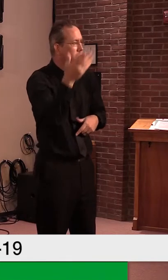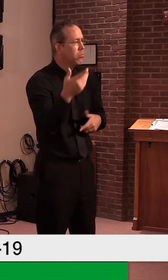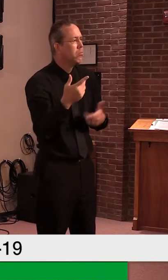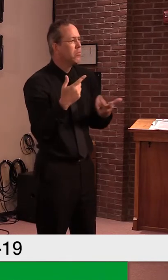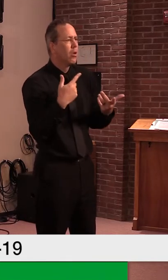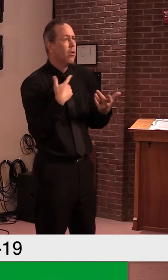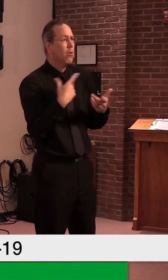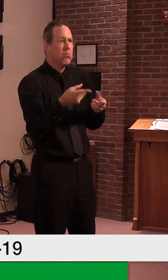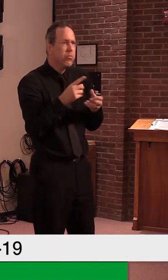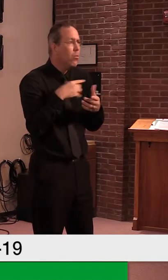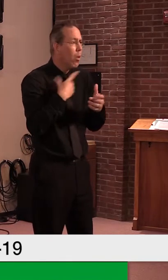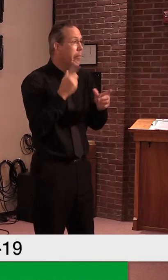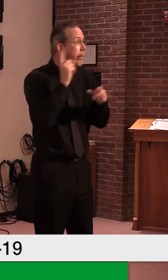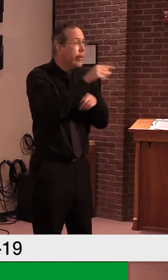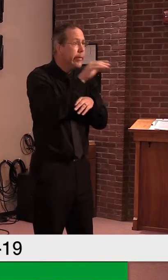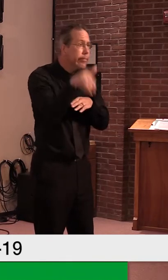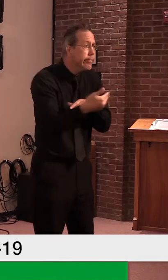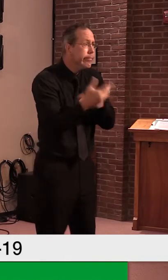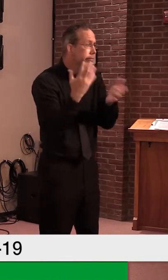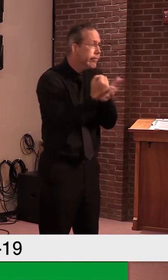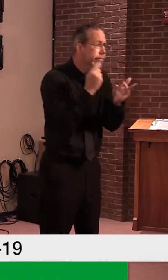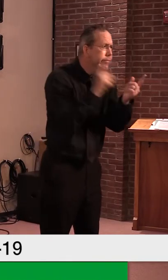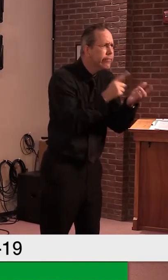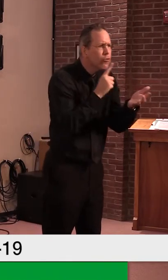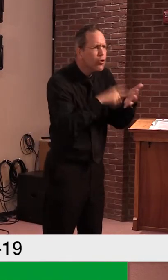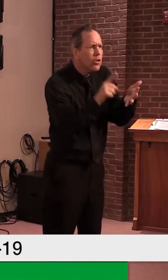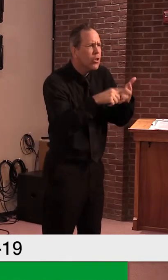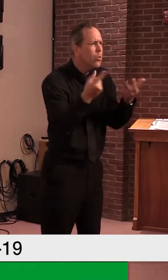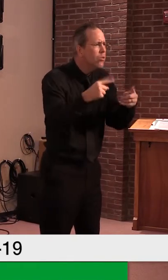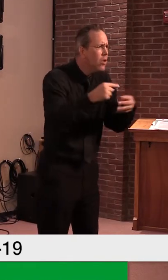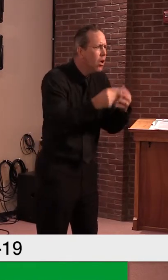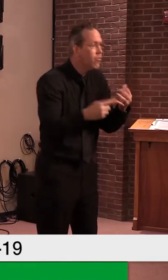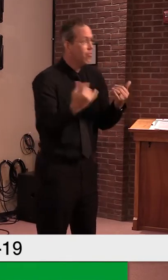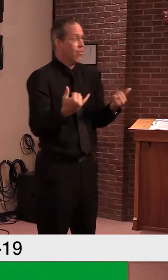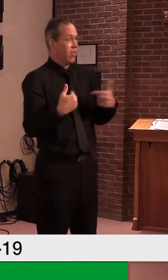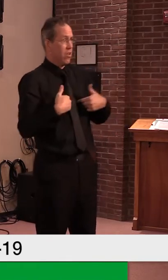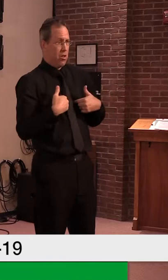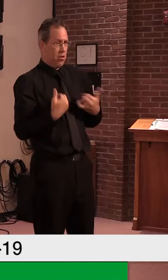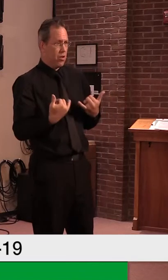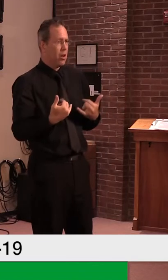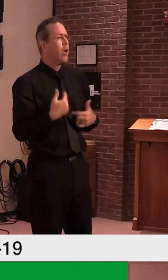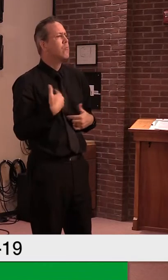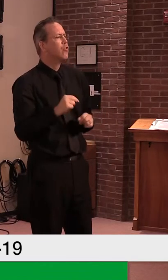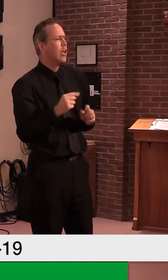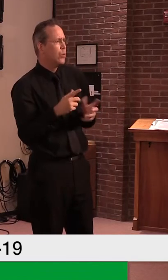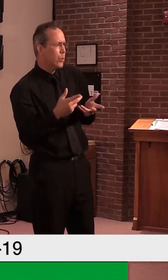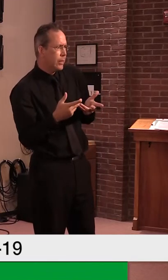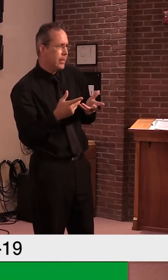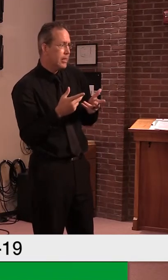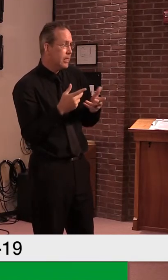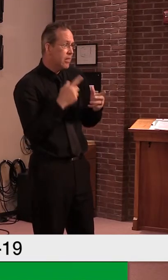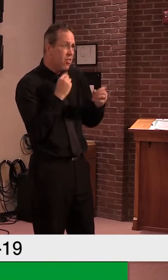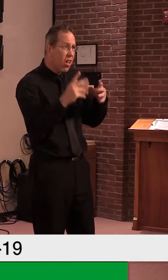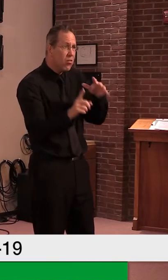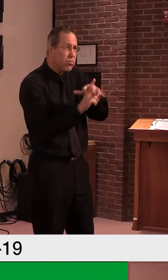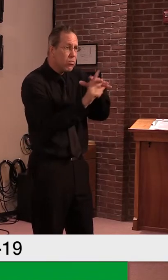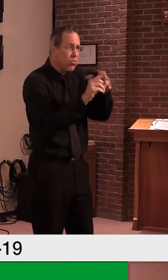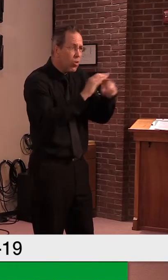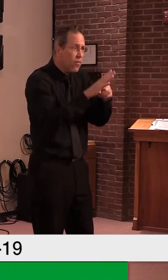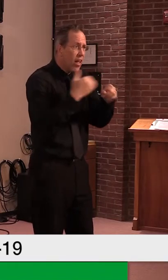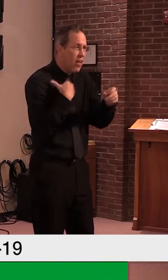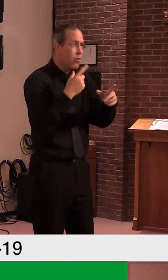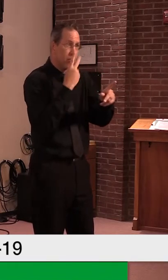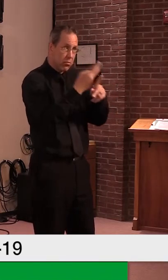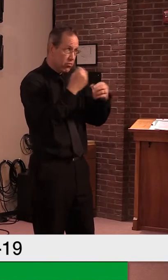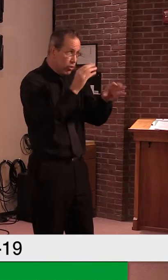going on. But the first option right now is making sure whether we get people segregated that are positive and negative, make sure we continue to